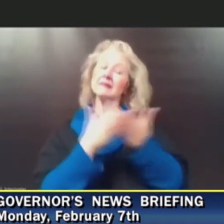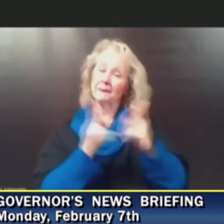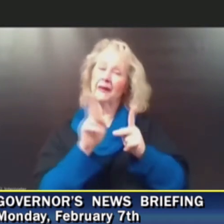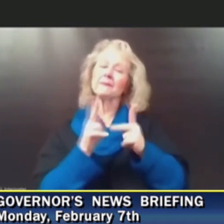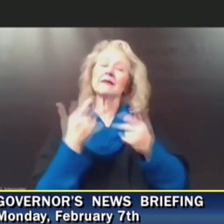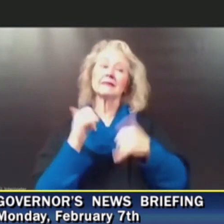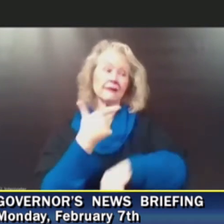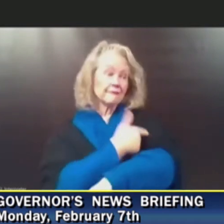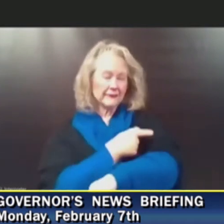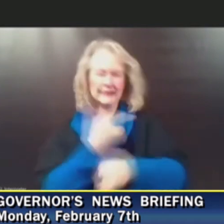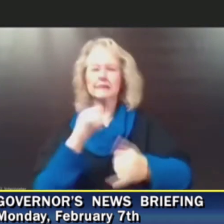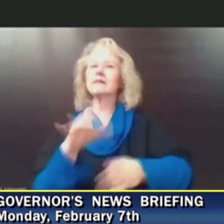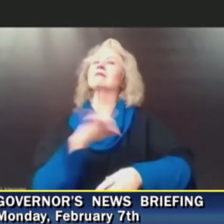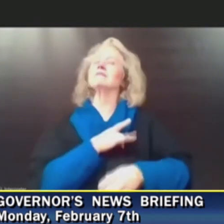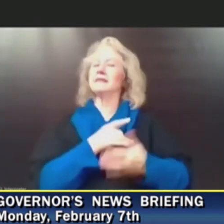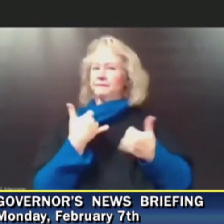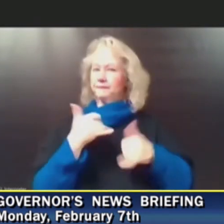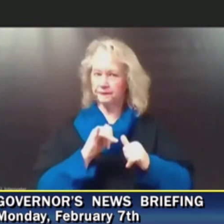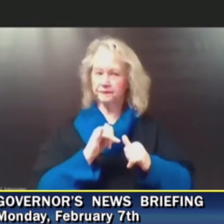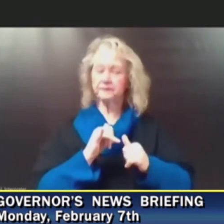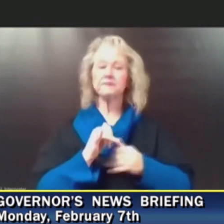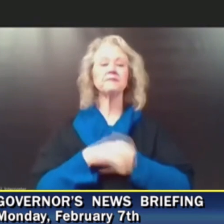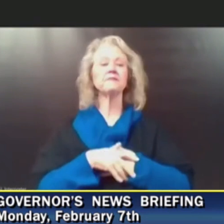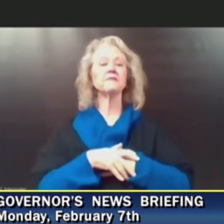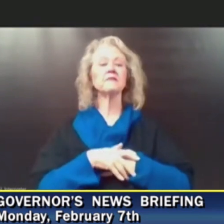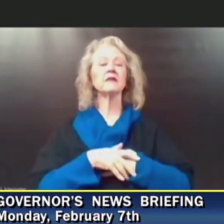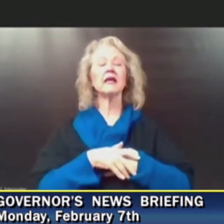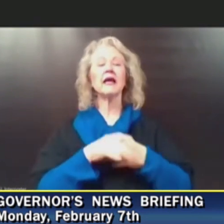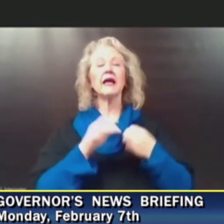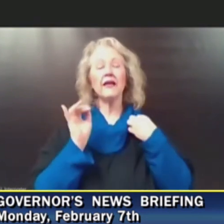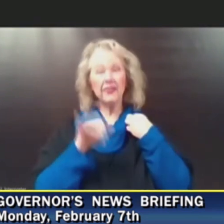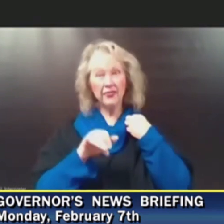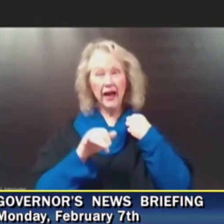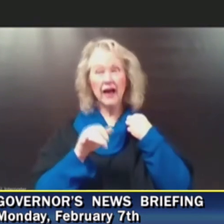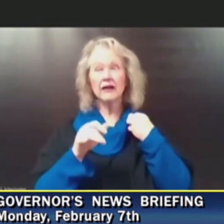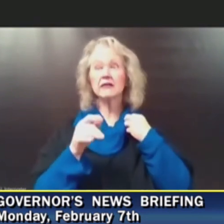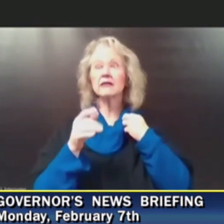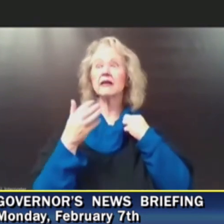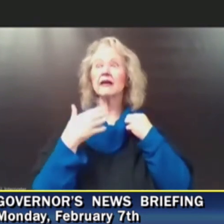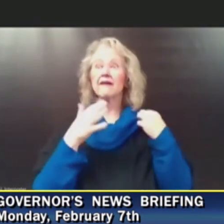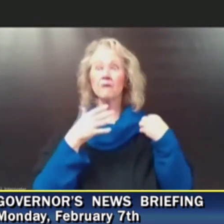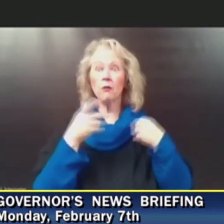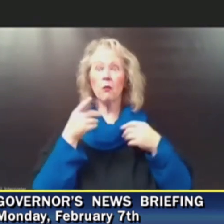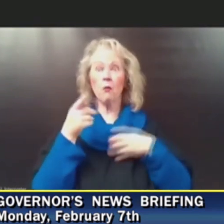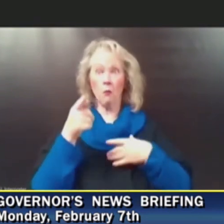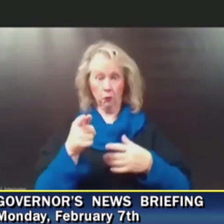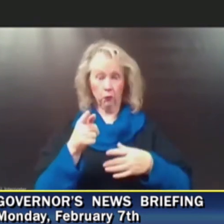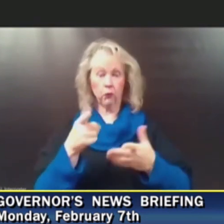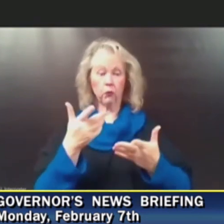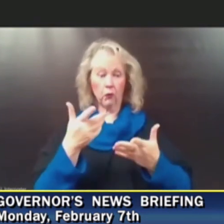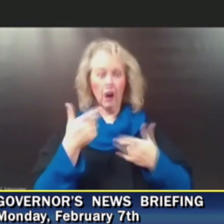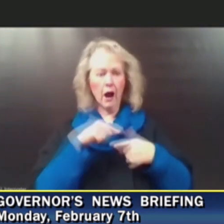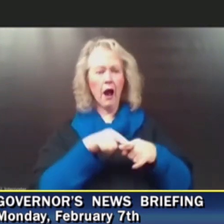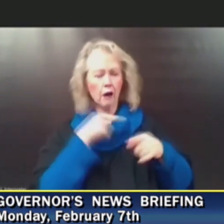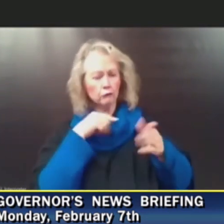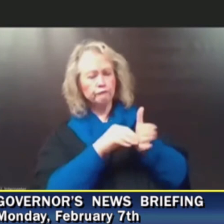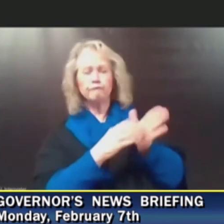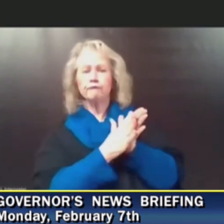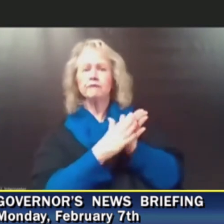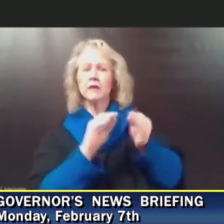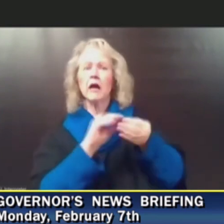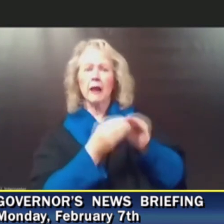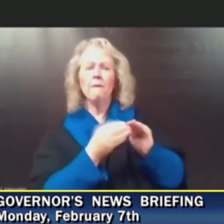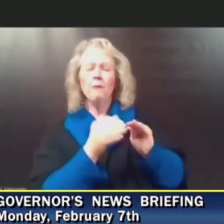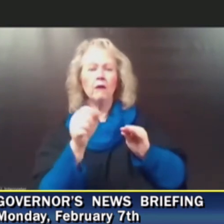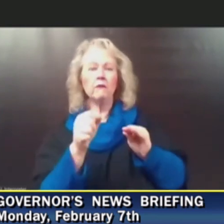of COVID, even though you've been boosted, that adds to the positivity number, but that's not the same number in terms of severity